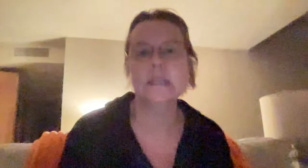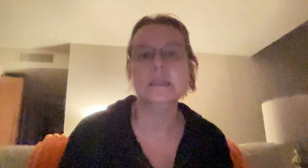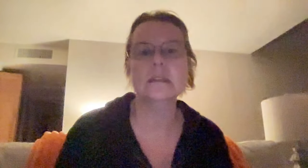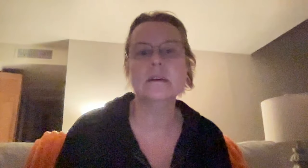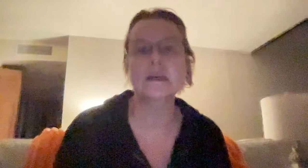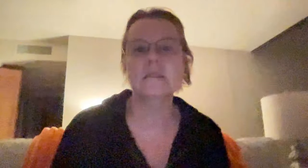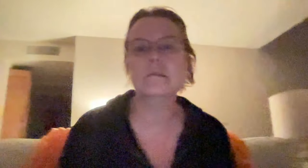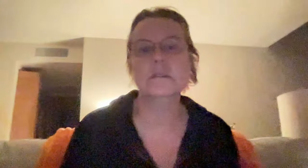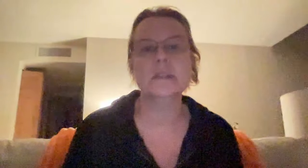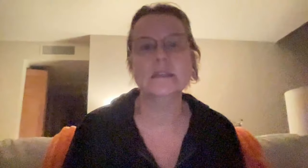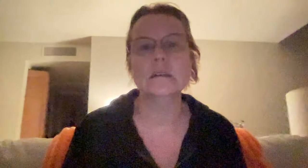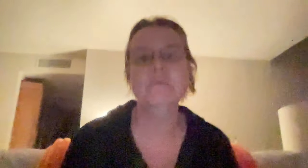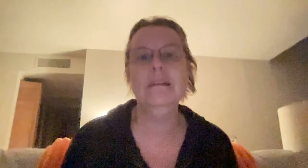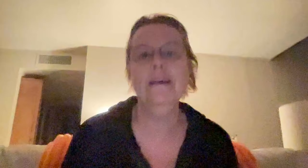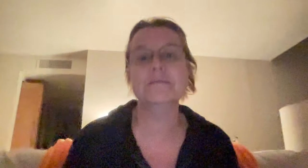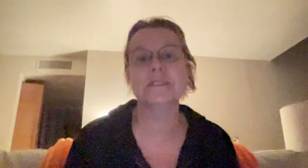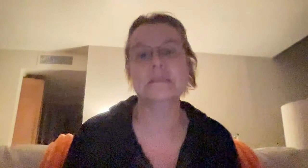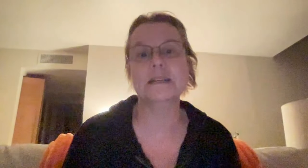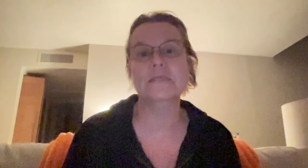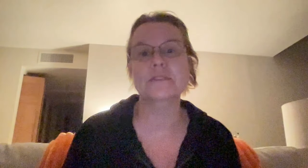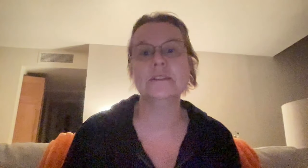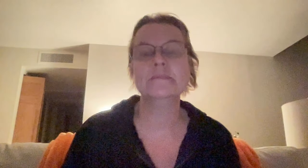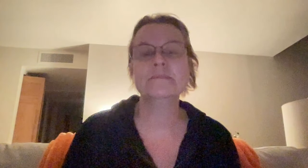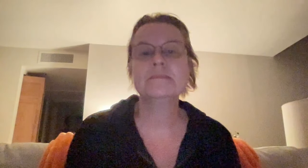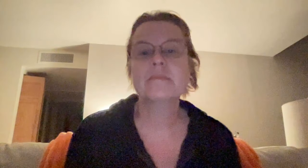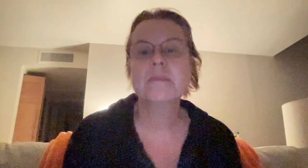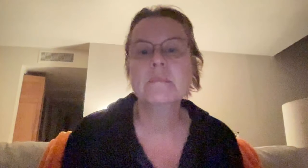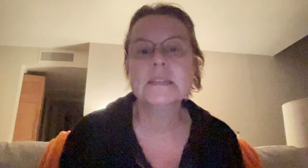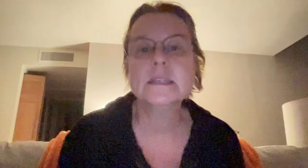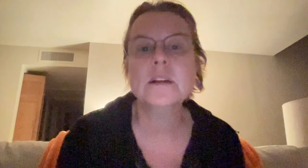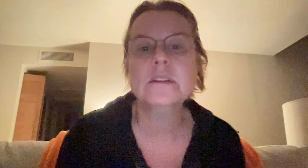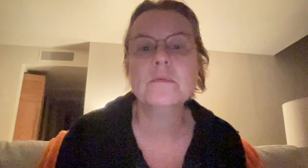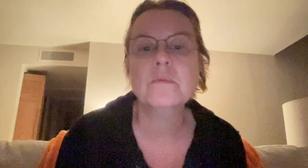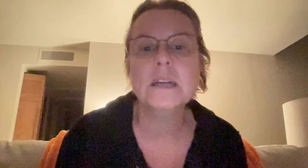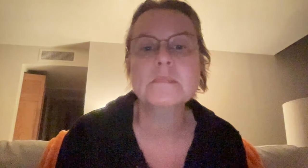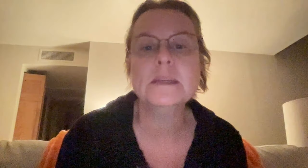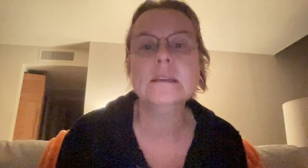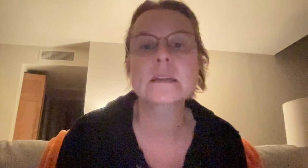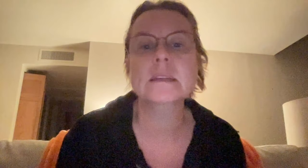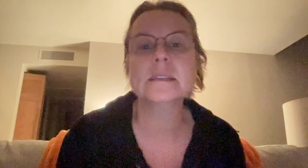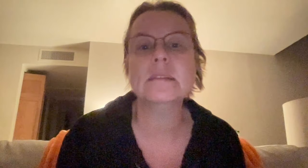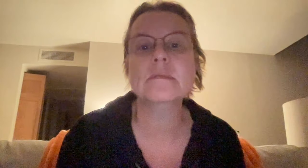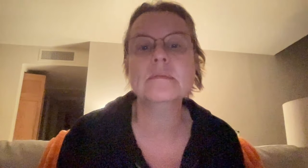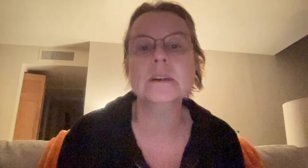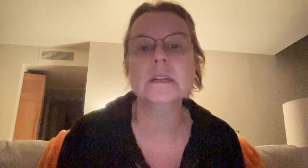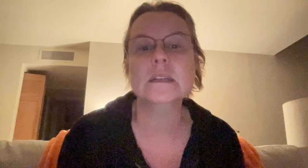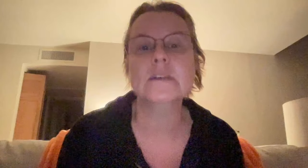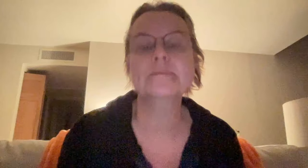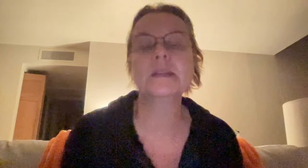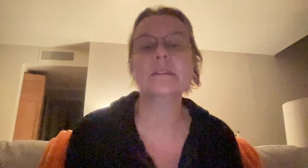lighting and all that. You can tell to sit on my couch, but is it hard to watch me? Like it's not very clear. I